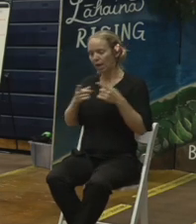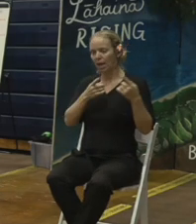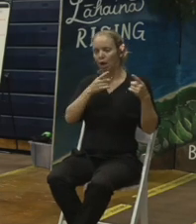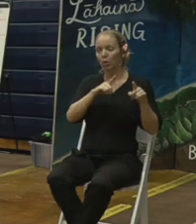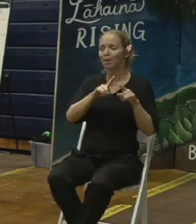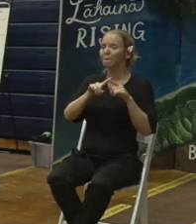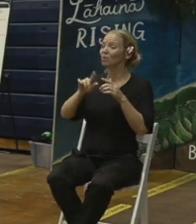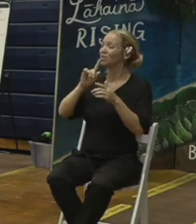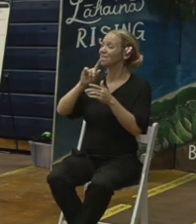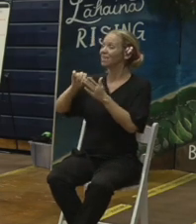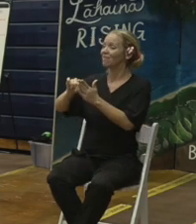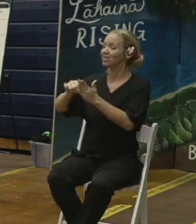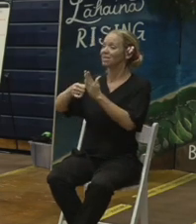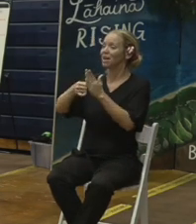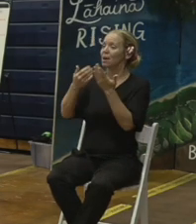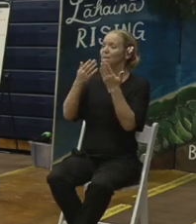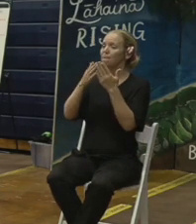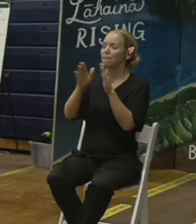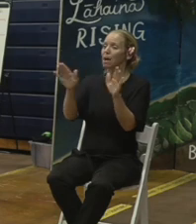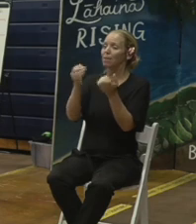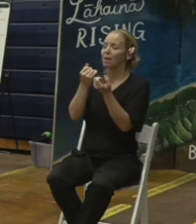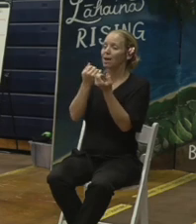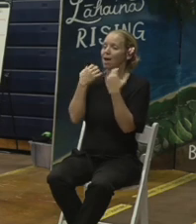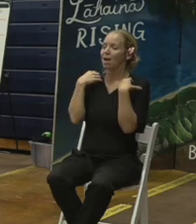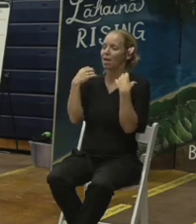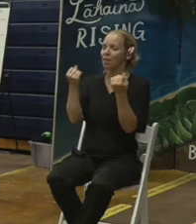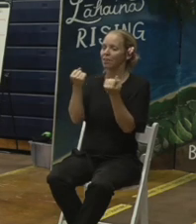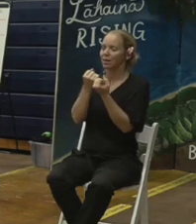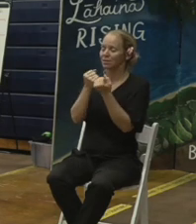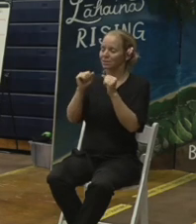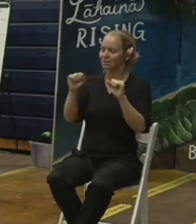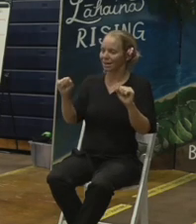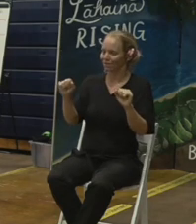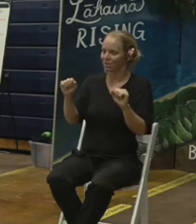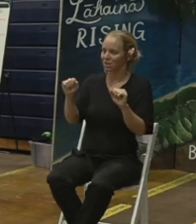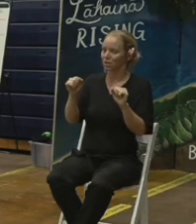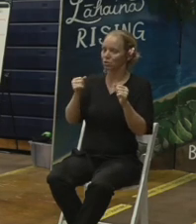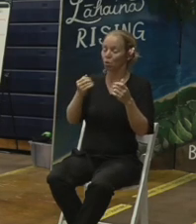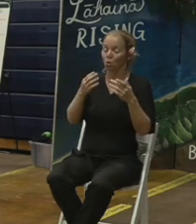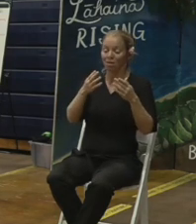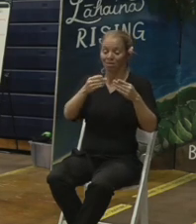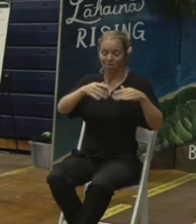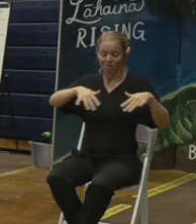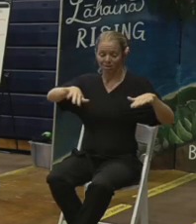to get the debris off of the lands at Lahaina to a storage facility